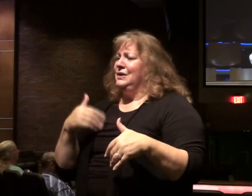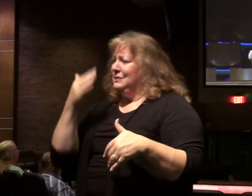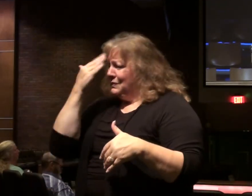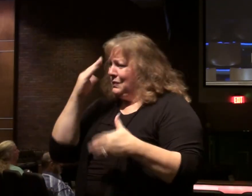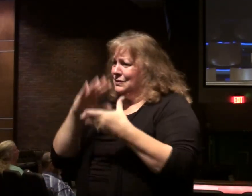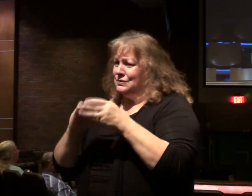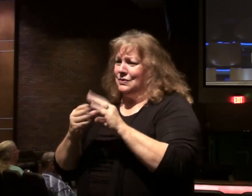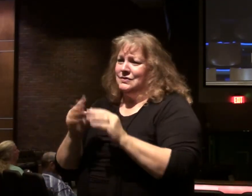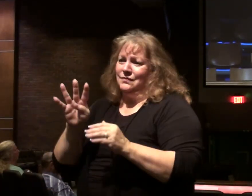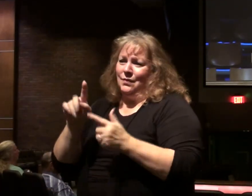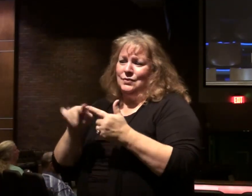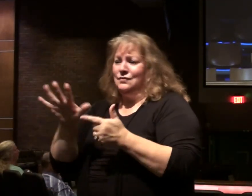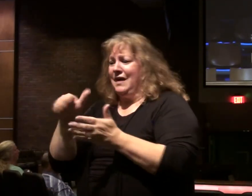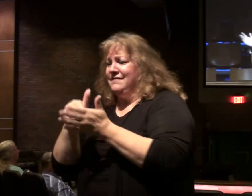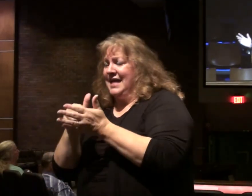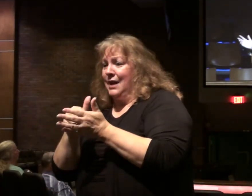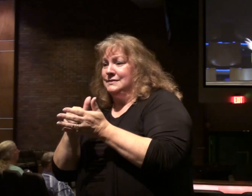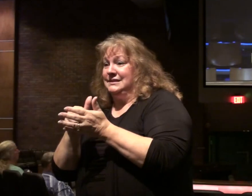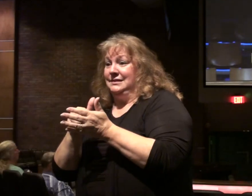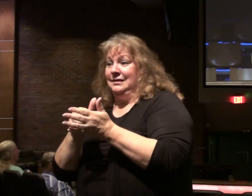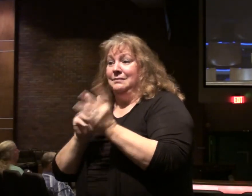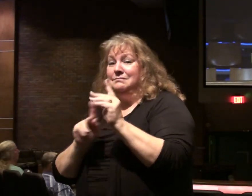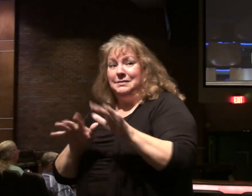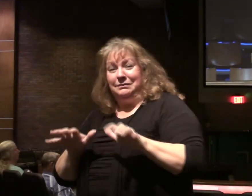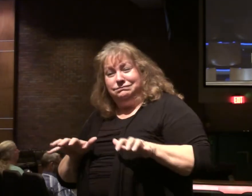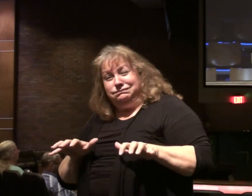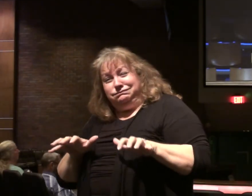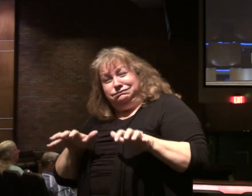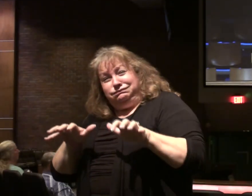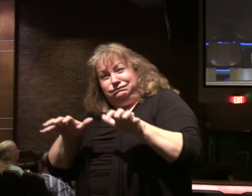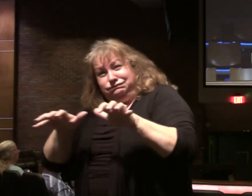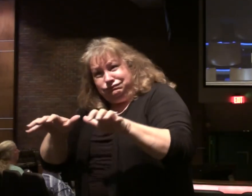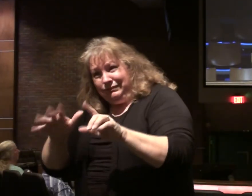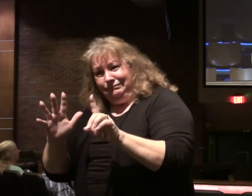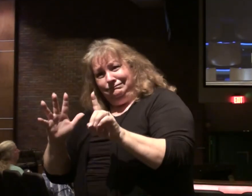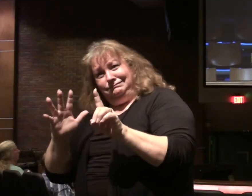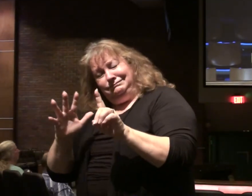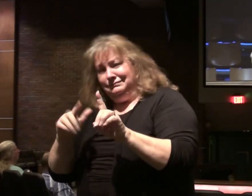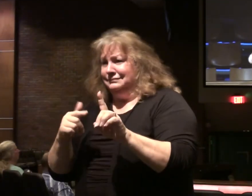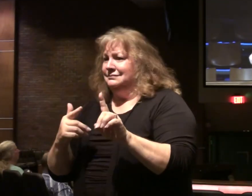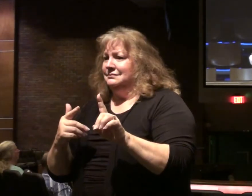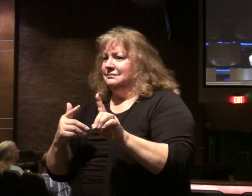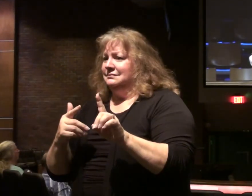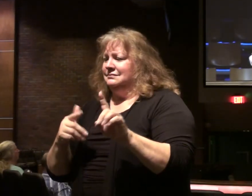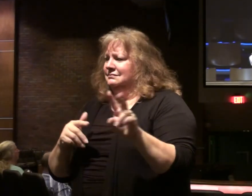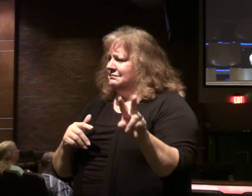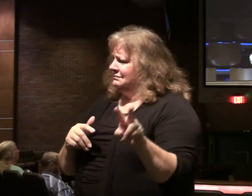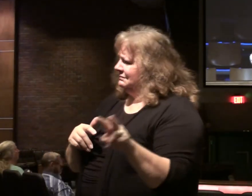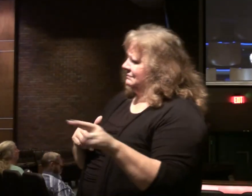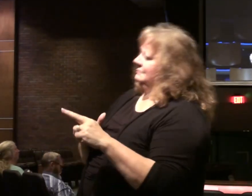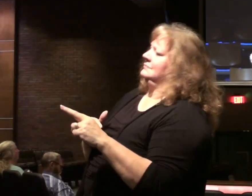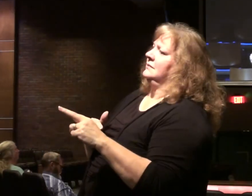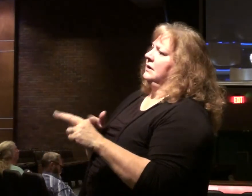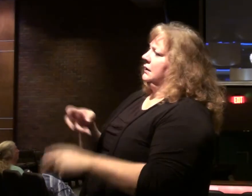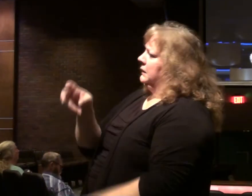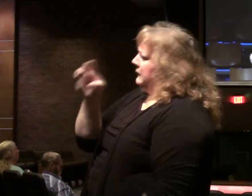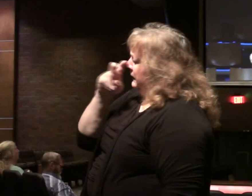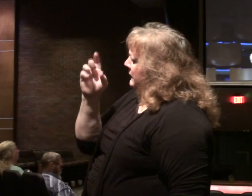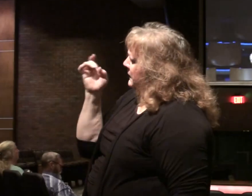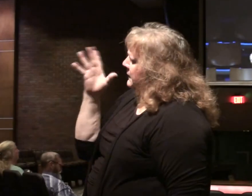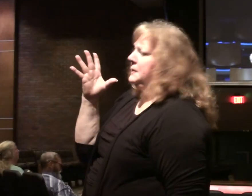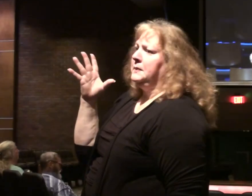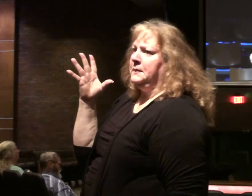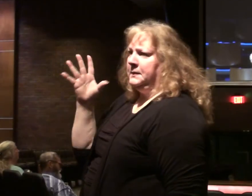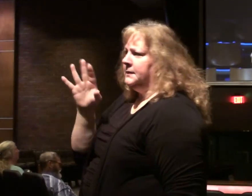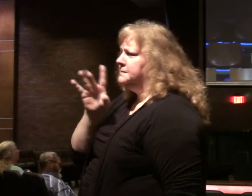five thousands, probably men there. There's thousands of people following him. And he turns, and he's going to say some hard things to